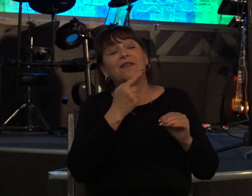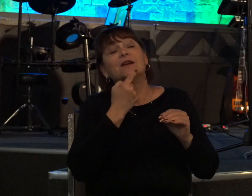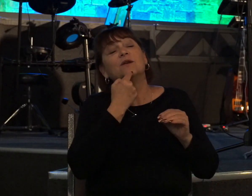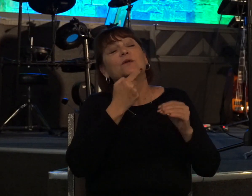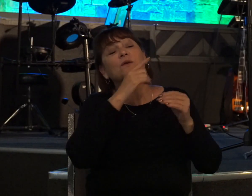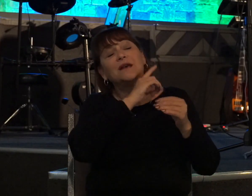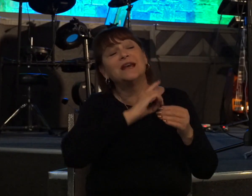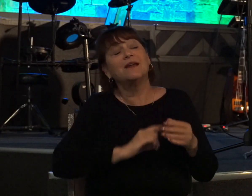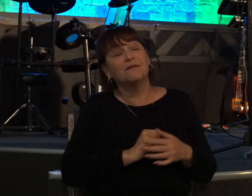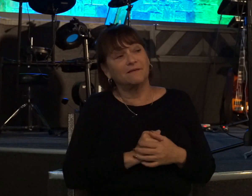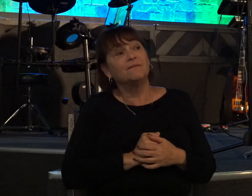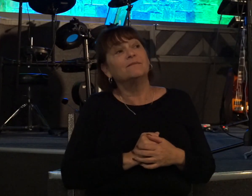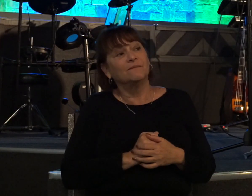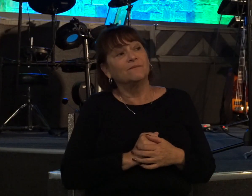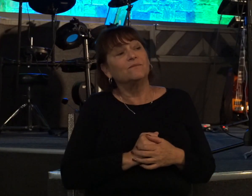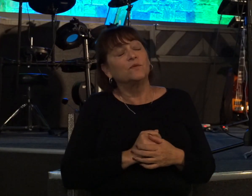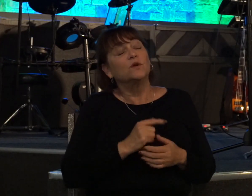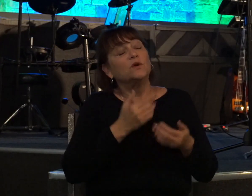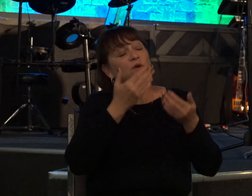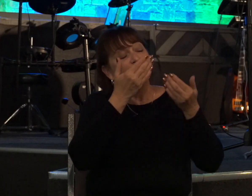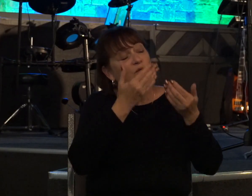you are the man